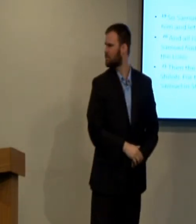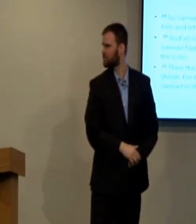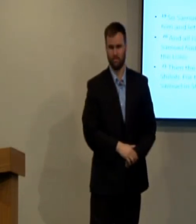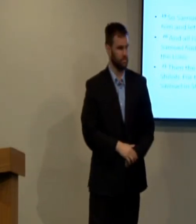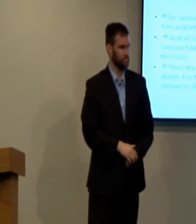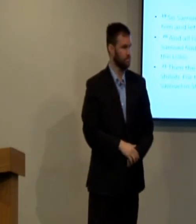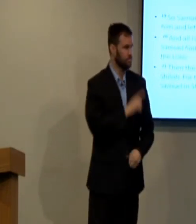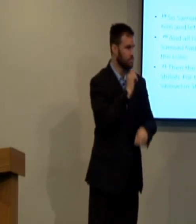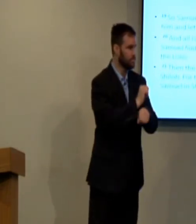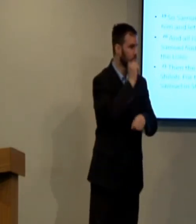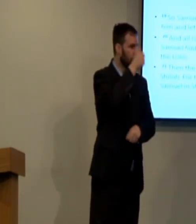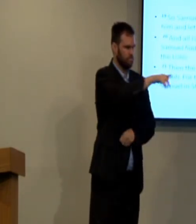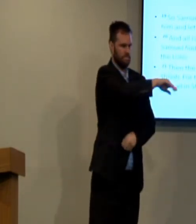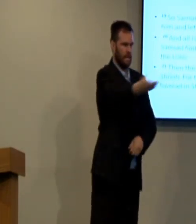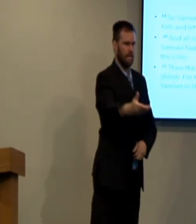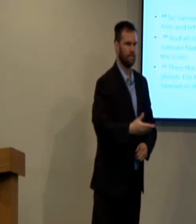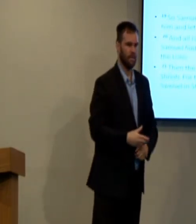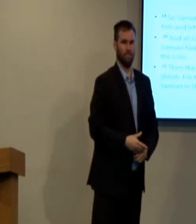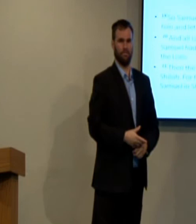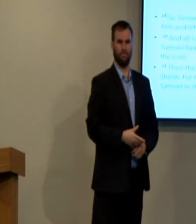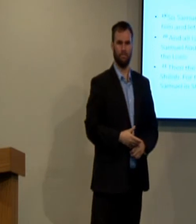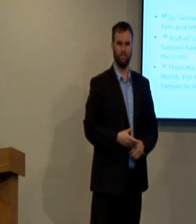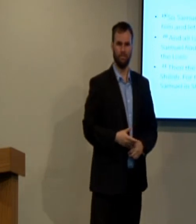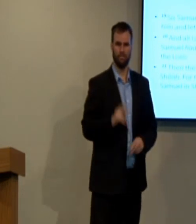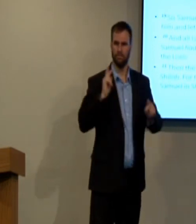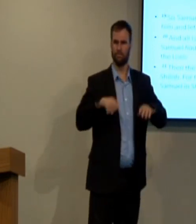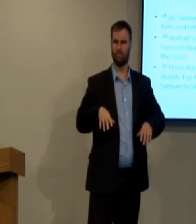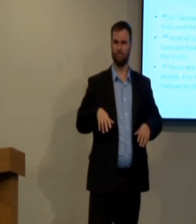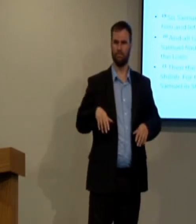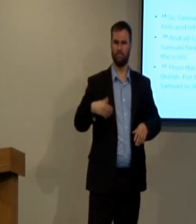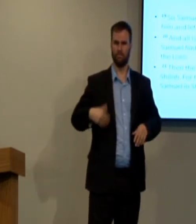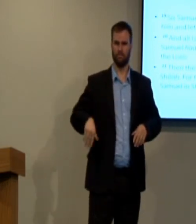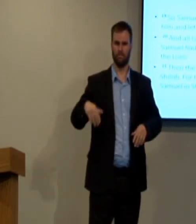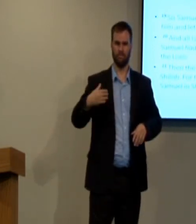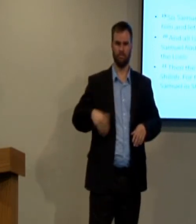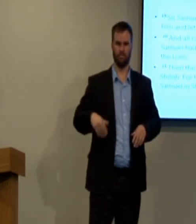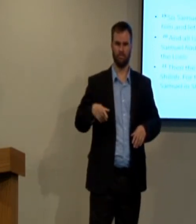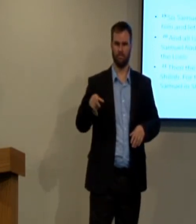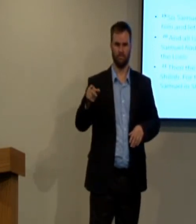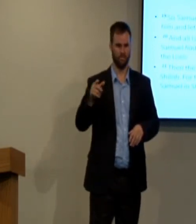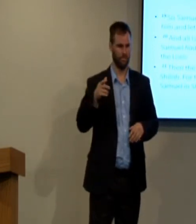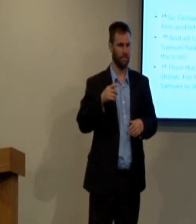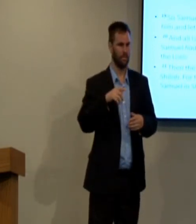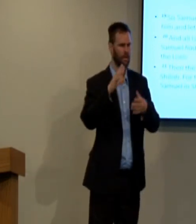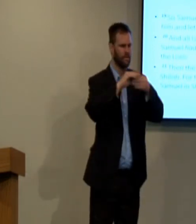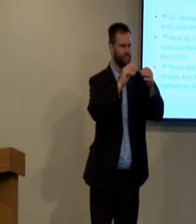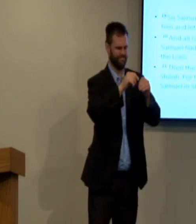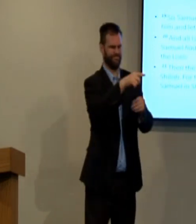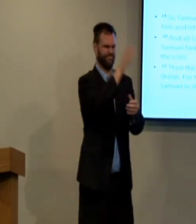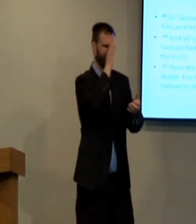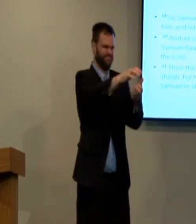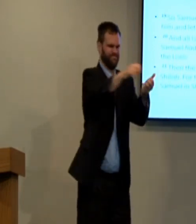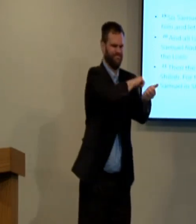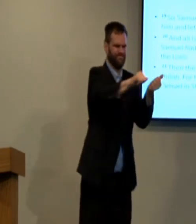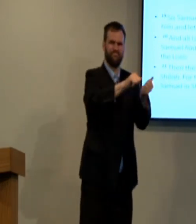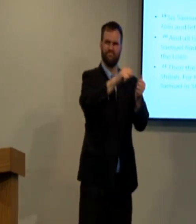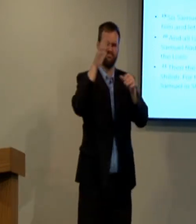Just like saying you've sinned and you'll die. Well, tomorrow he died. And I say that's happened.